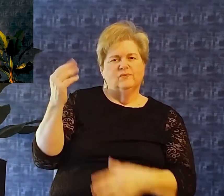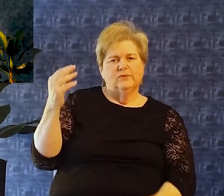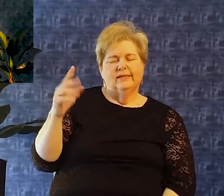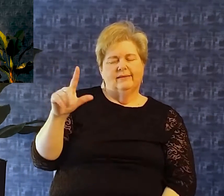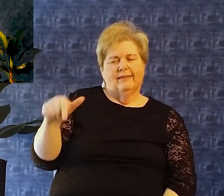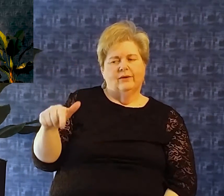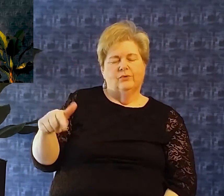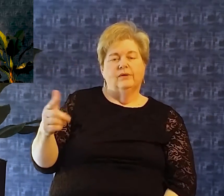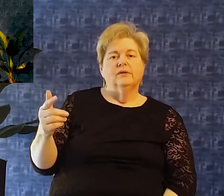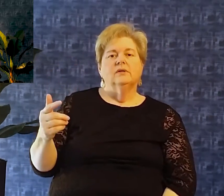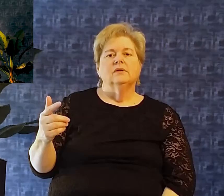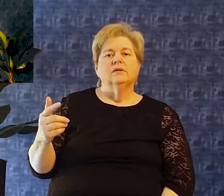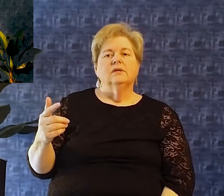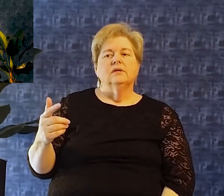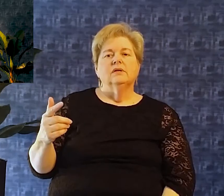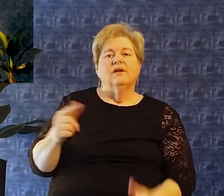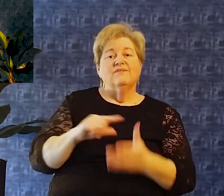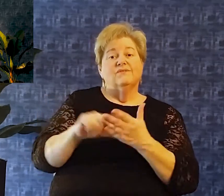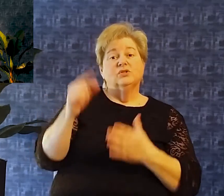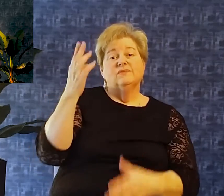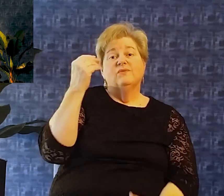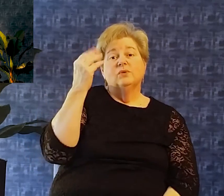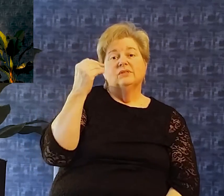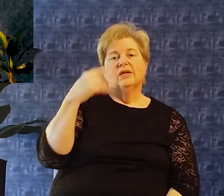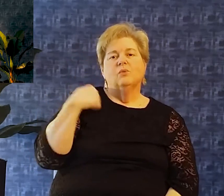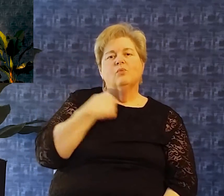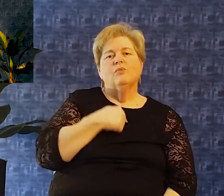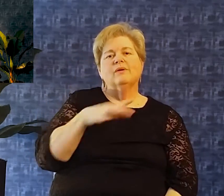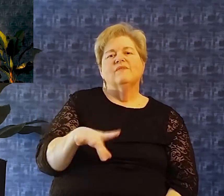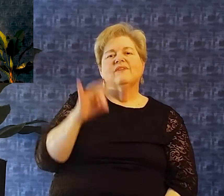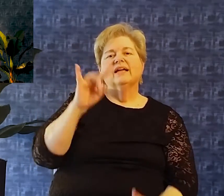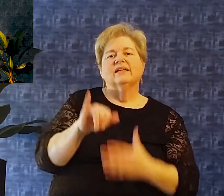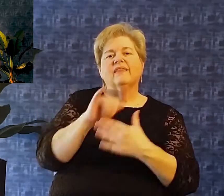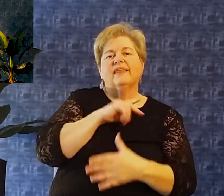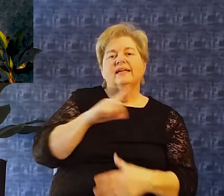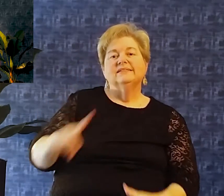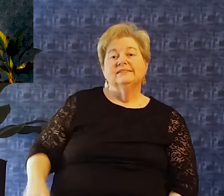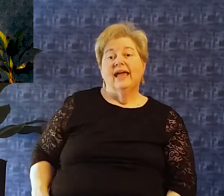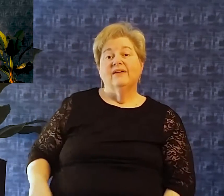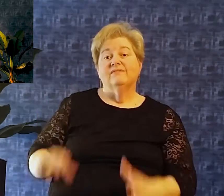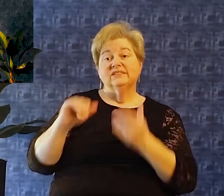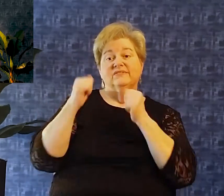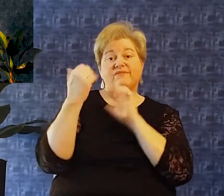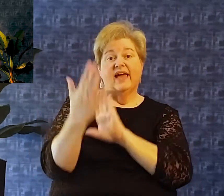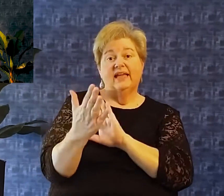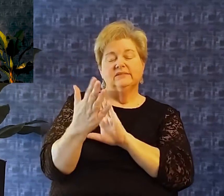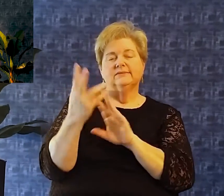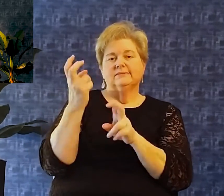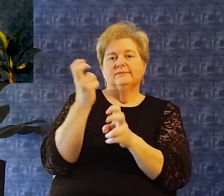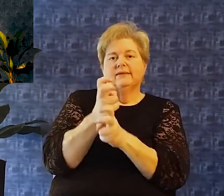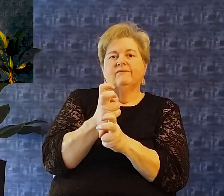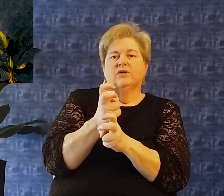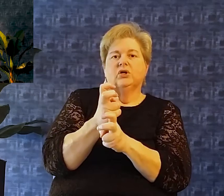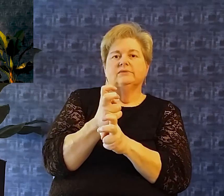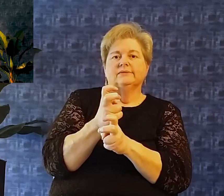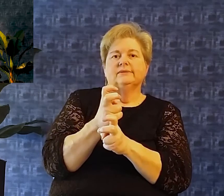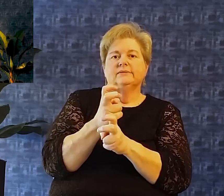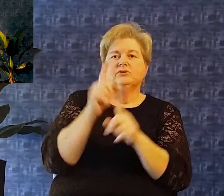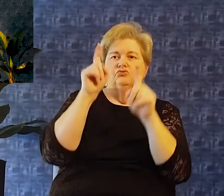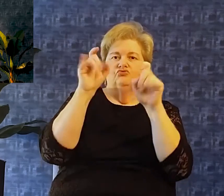but in verse 14 when we get there in just a moment In verse 14 we find out that david is facing a crisis david is